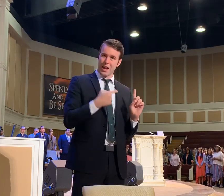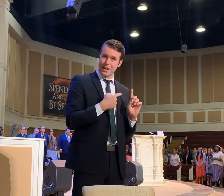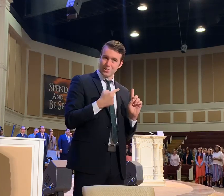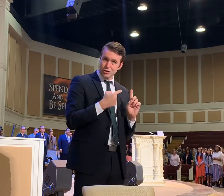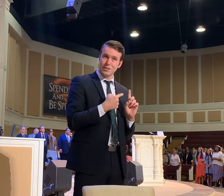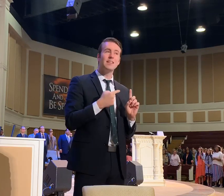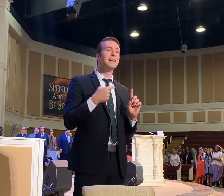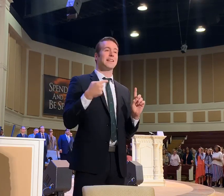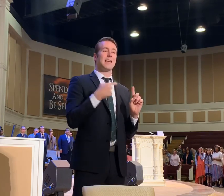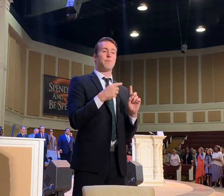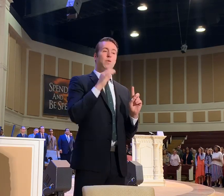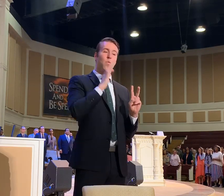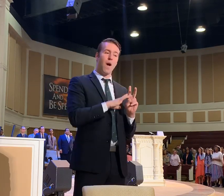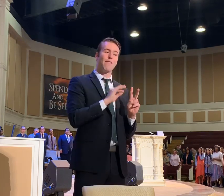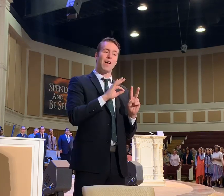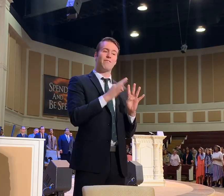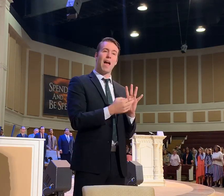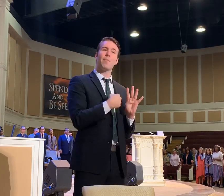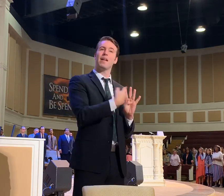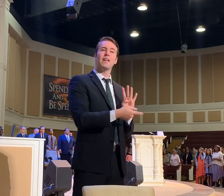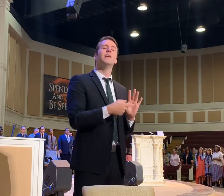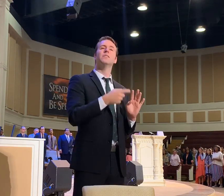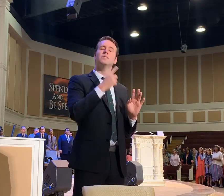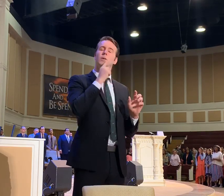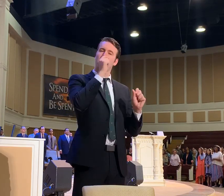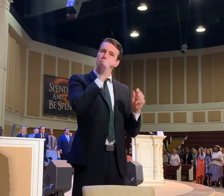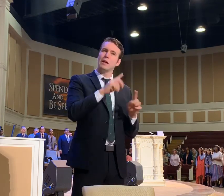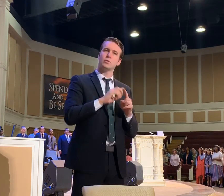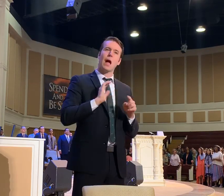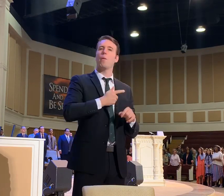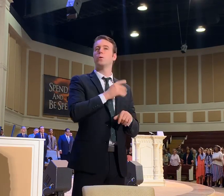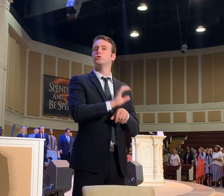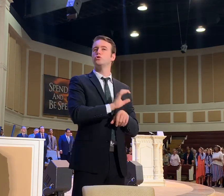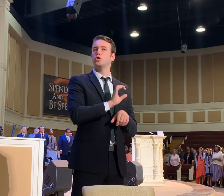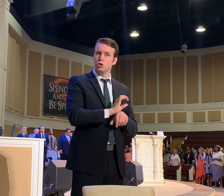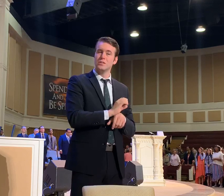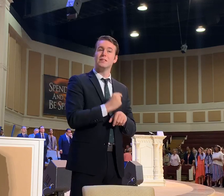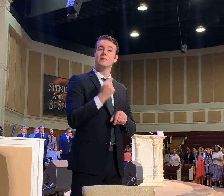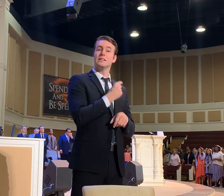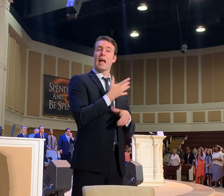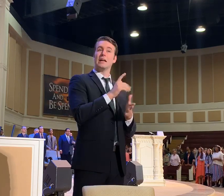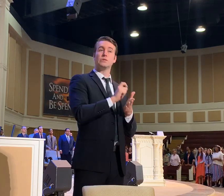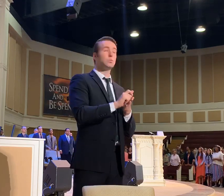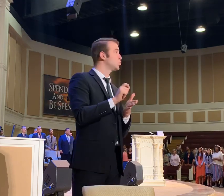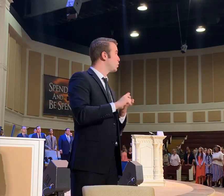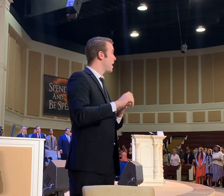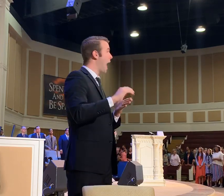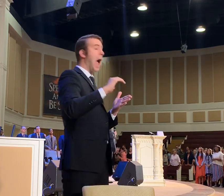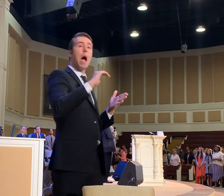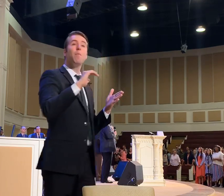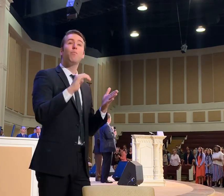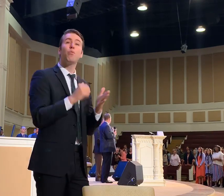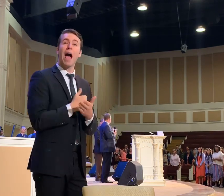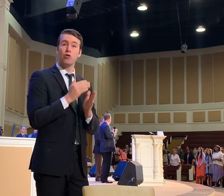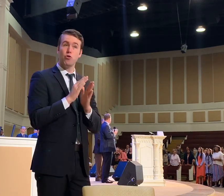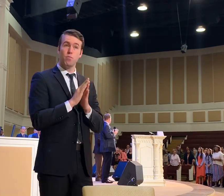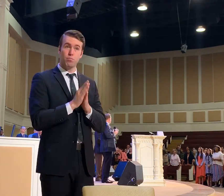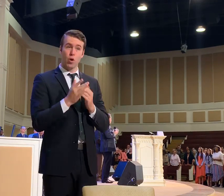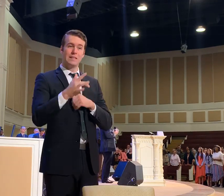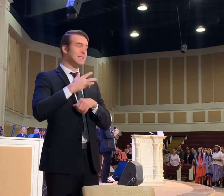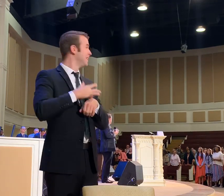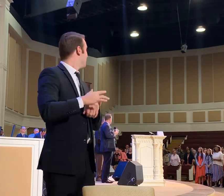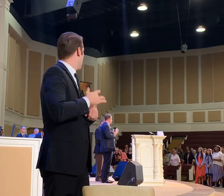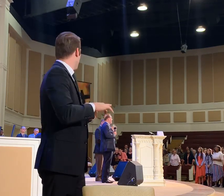he and his wife and family are such a blessing to our church. And he has written a brand new book that is